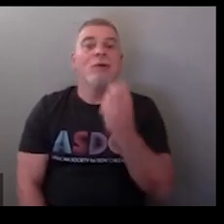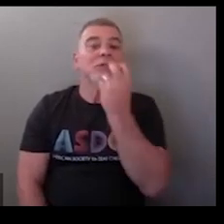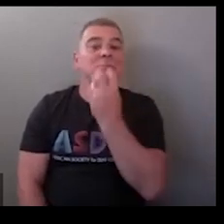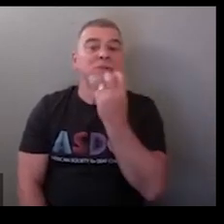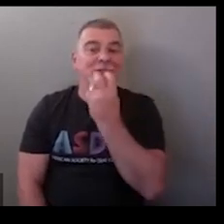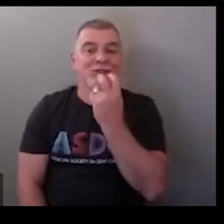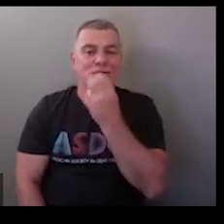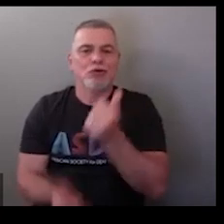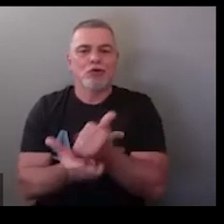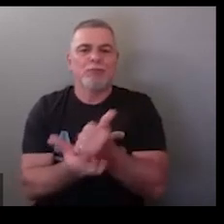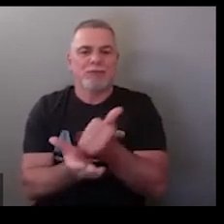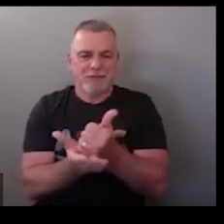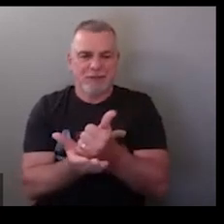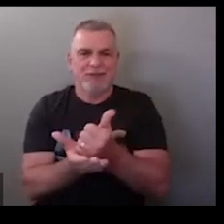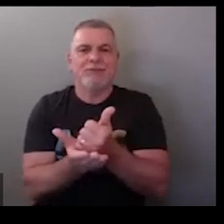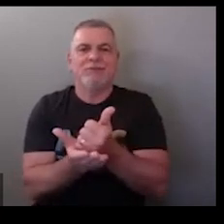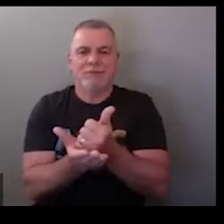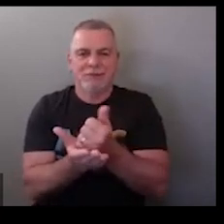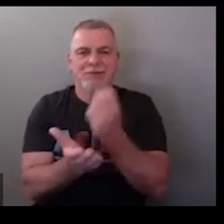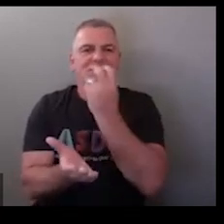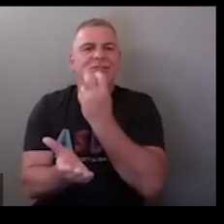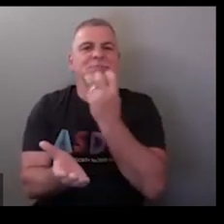speech therapy